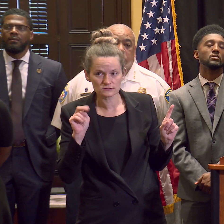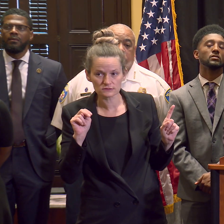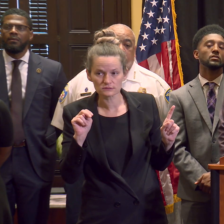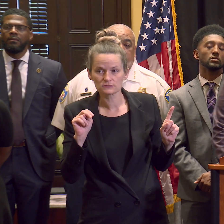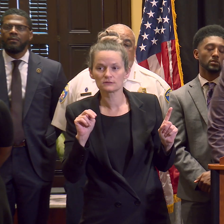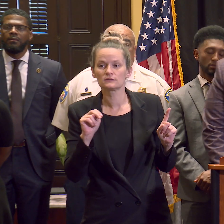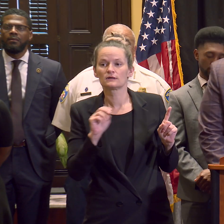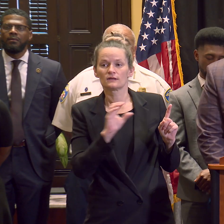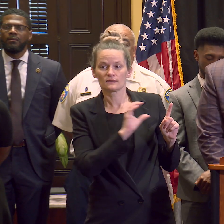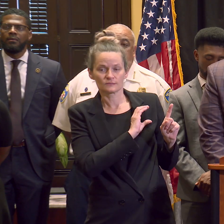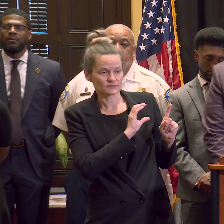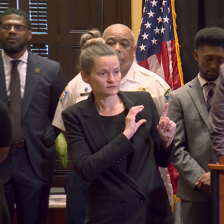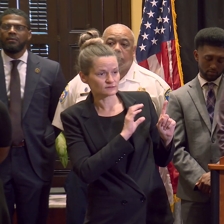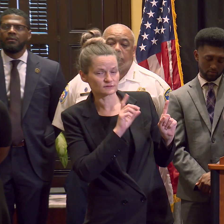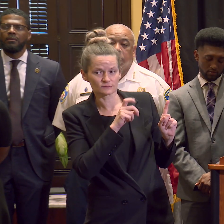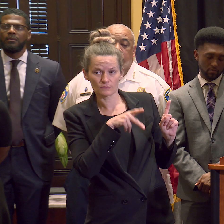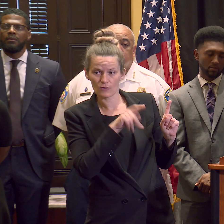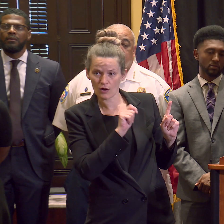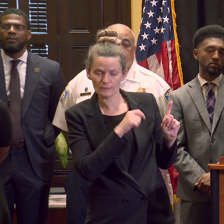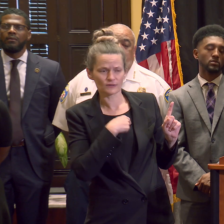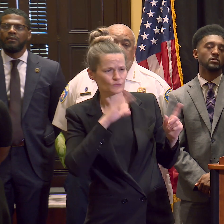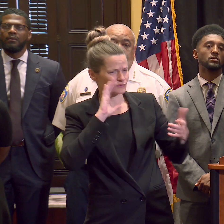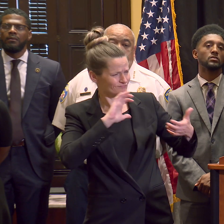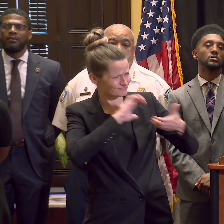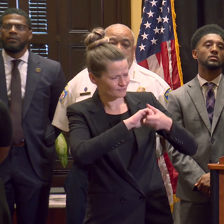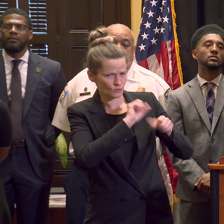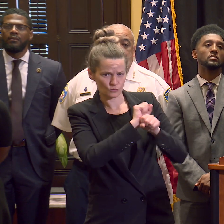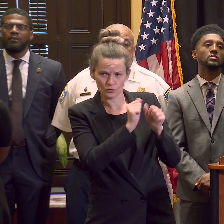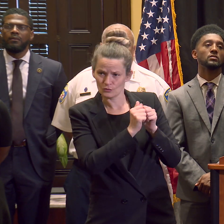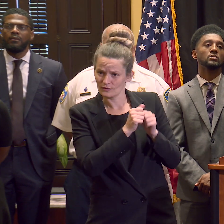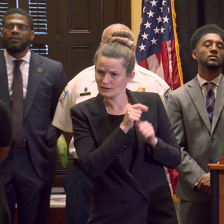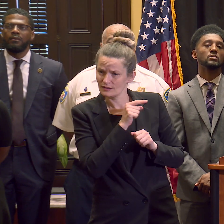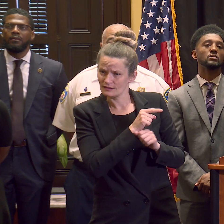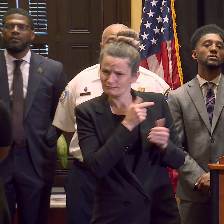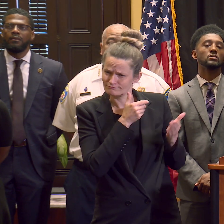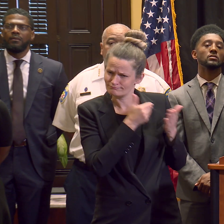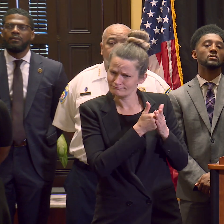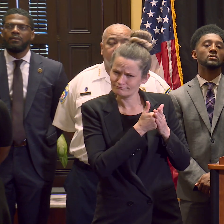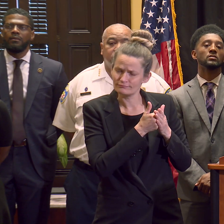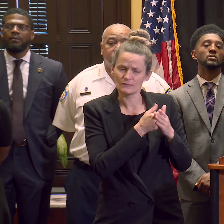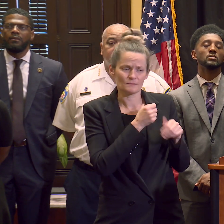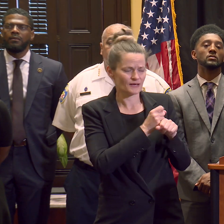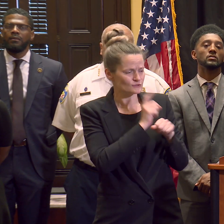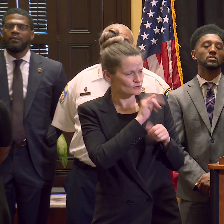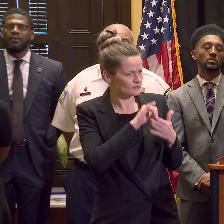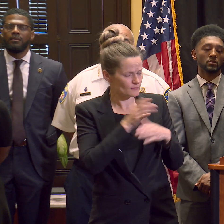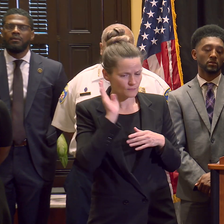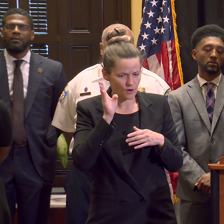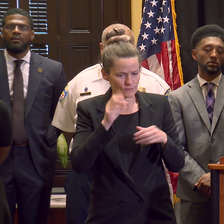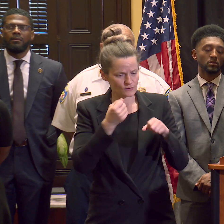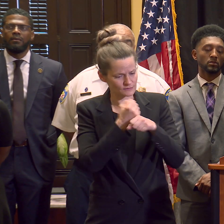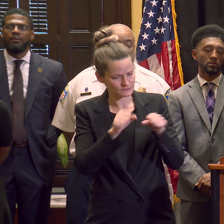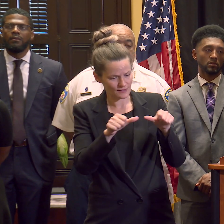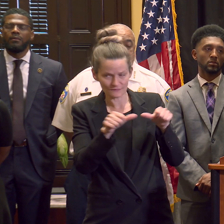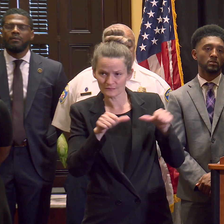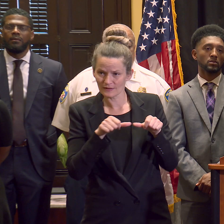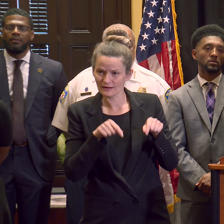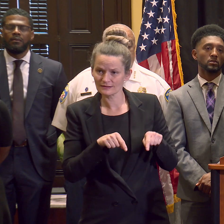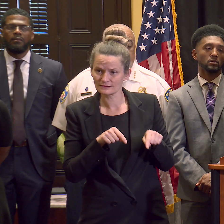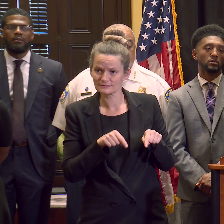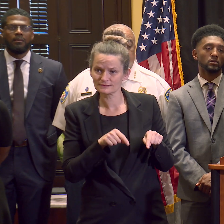Because together, I know we can make Baltimore a safer place for all. Thank you again, Mayor Scott,